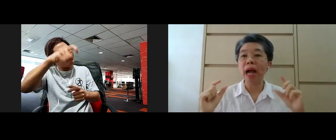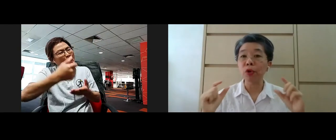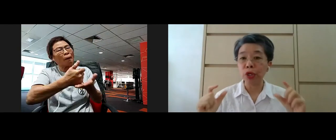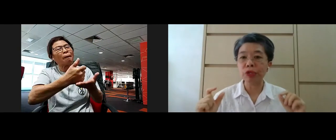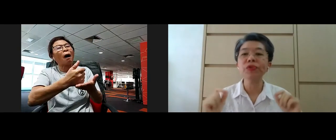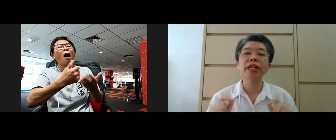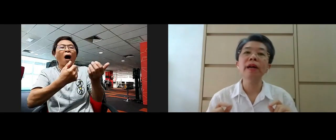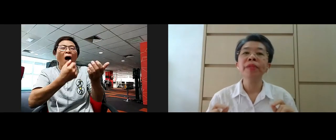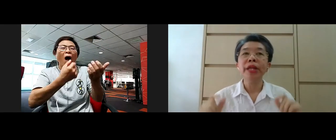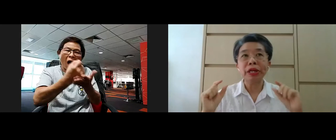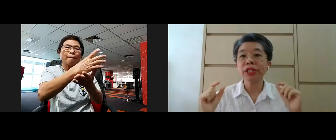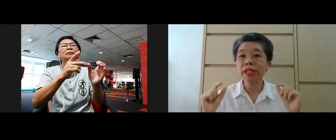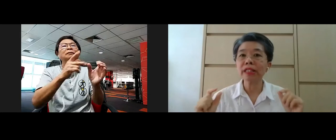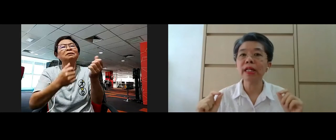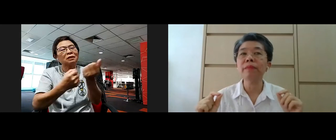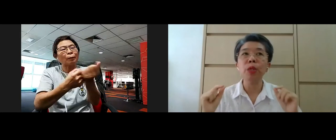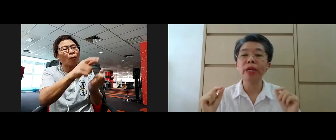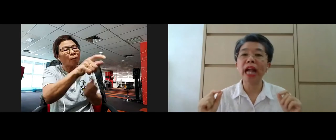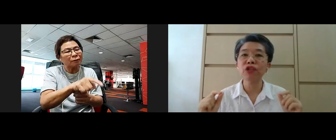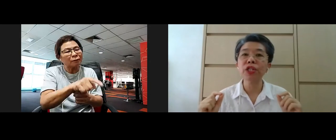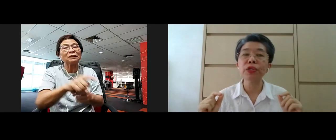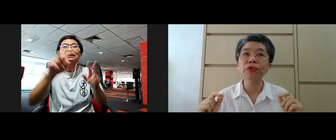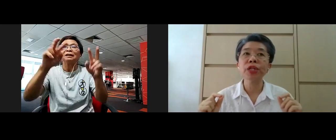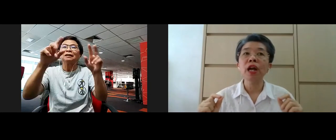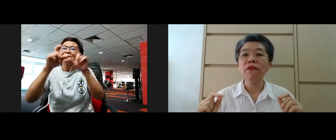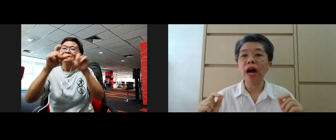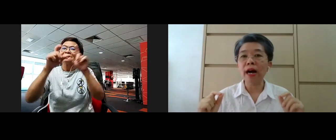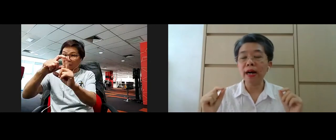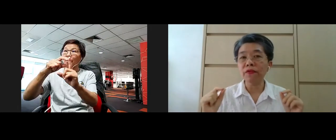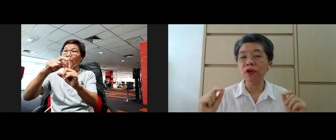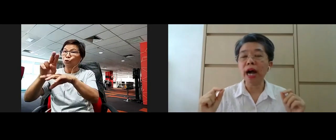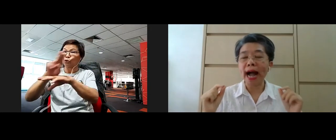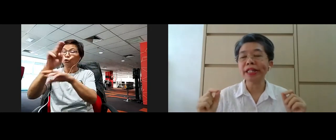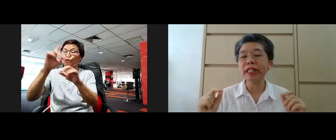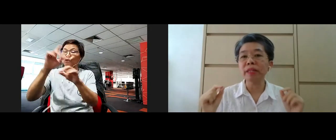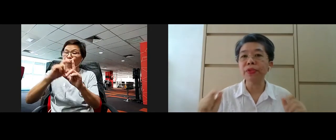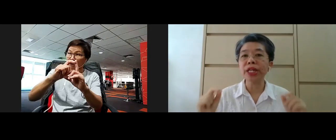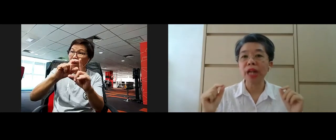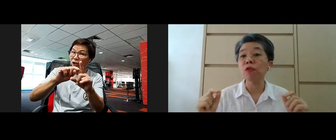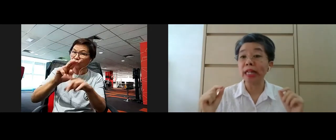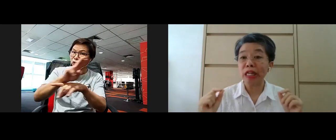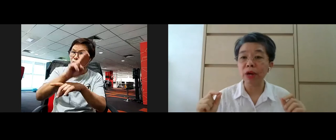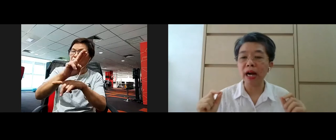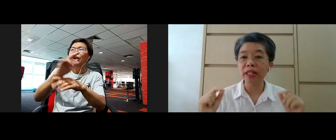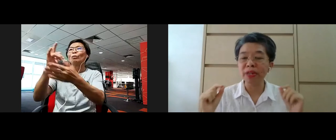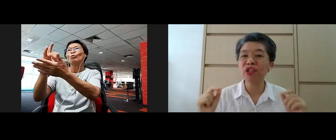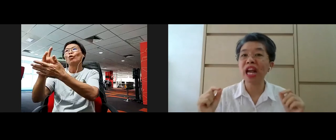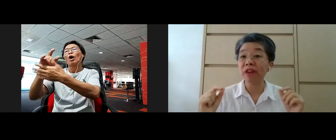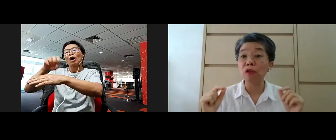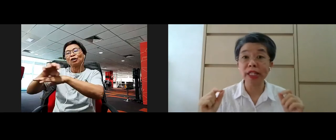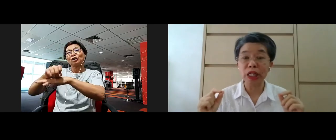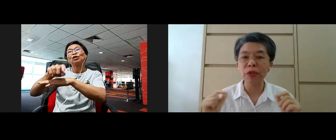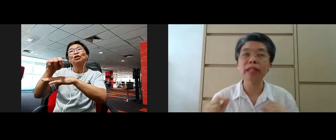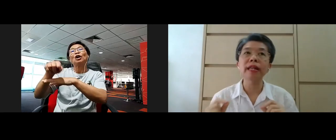is a term that I'm going to use, yeah? And this is the term we actually use for under the Buddhist counselling, the